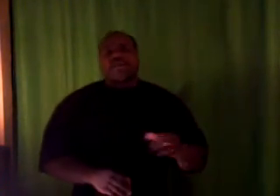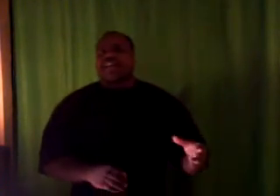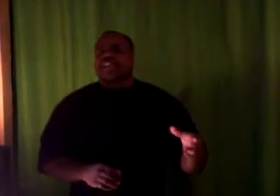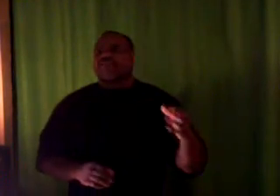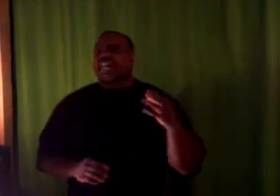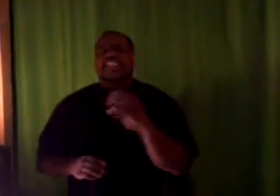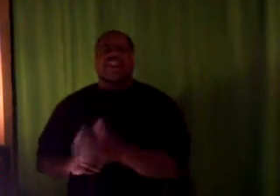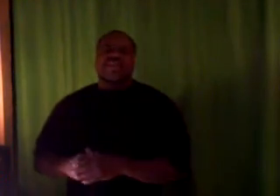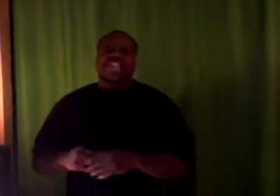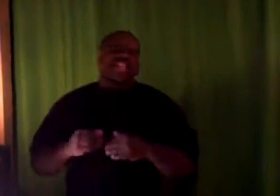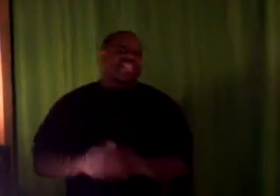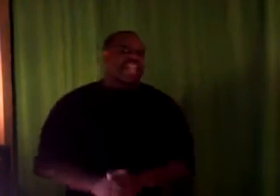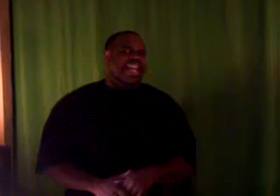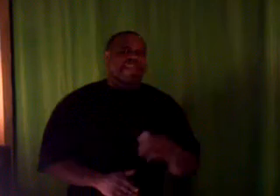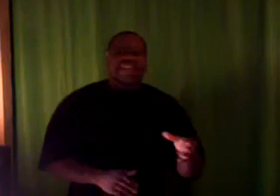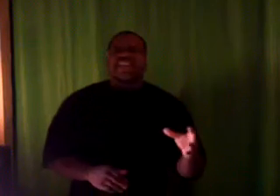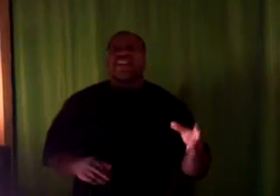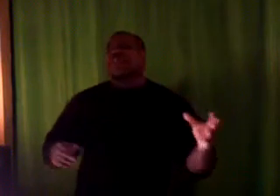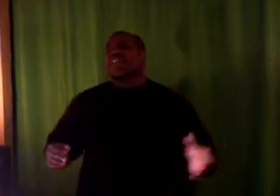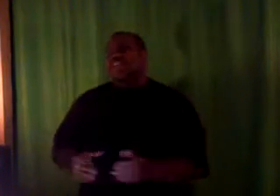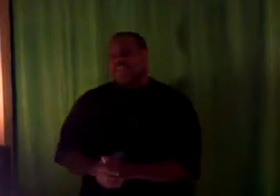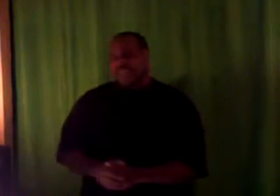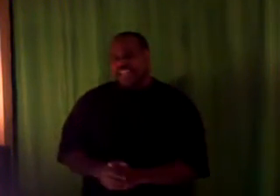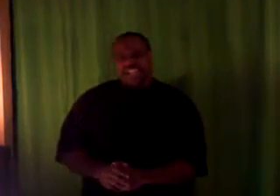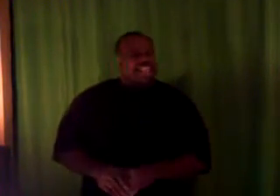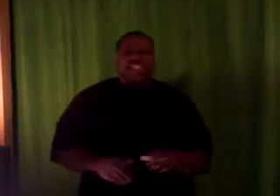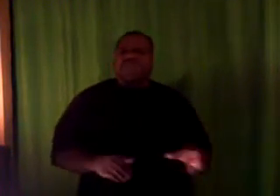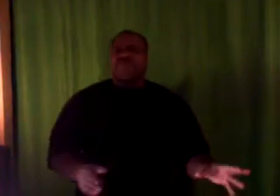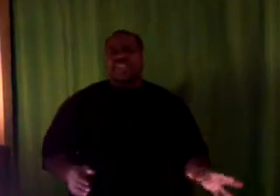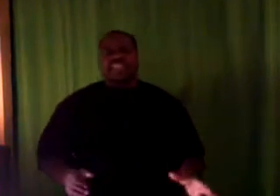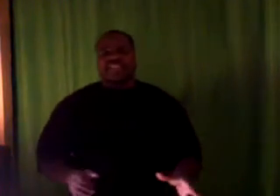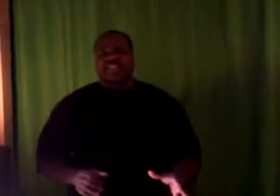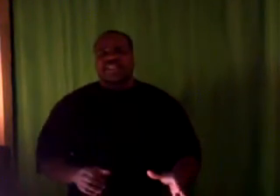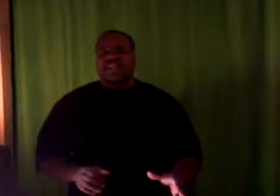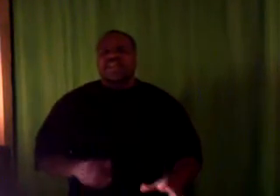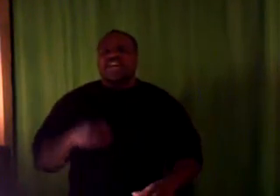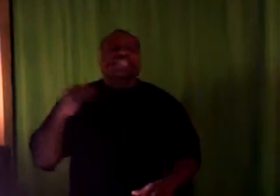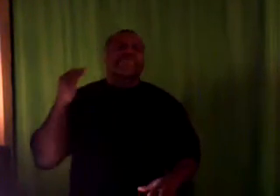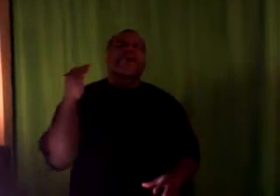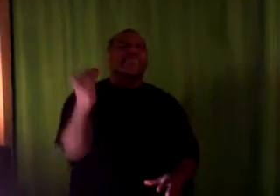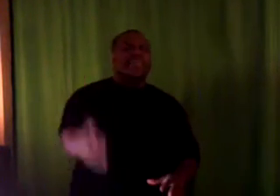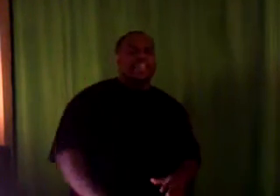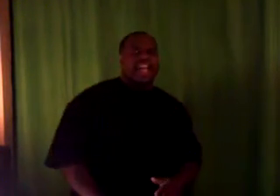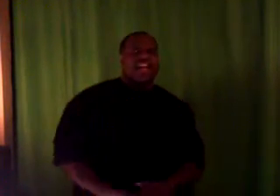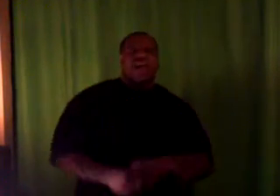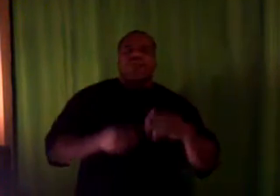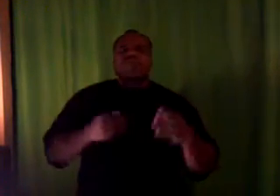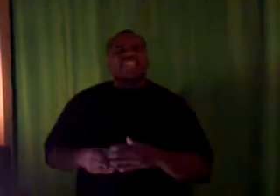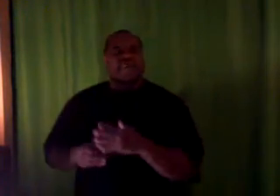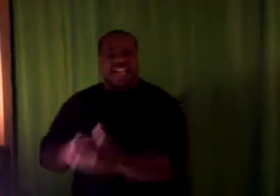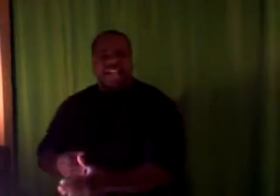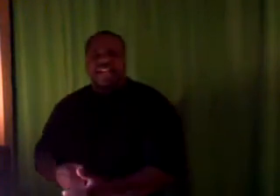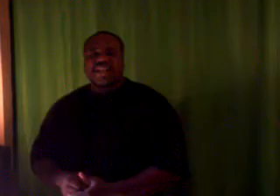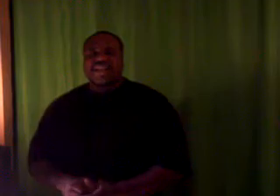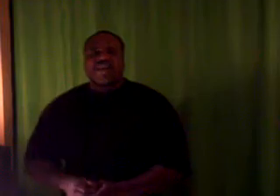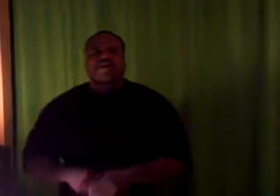Because when I start really listening at it and looking at what it really means, it's foolish. I say my brother now. Oh, what's up doc? You know,